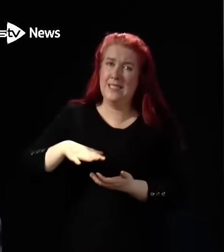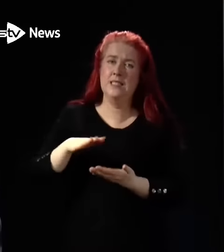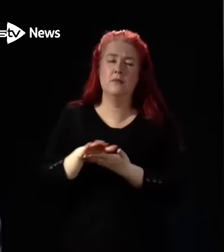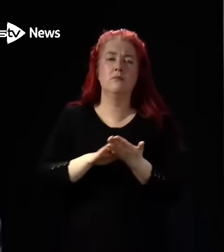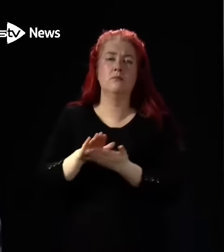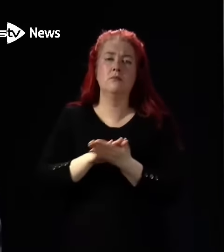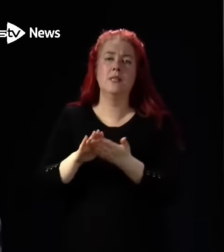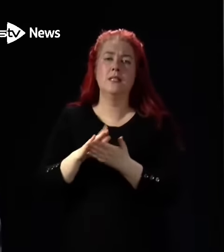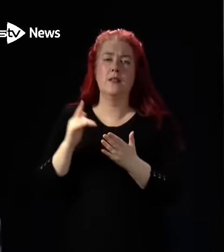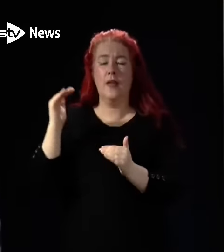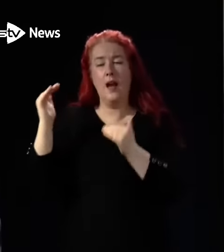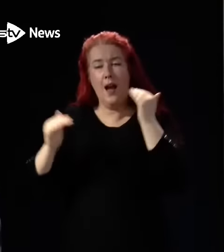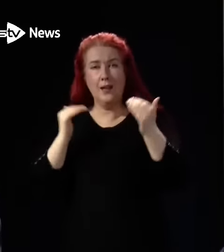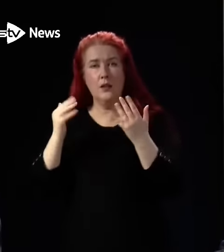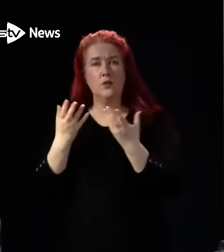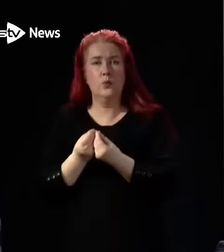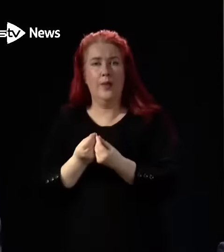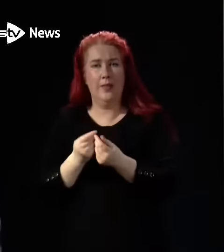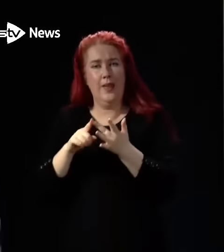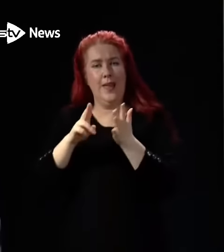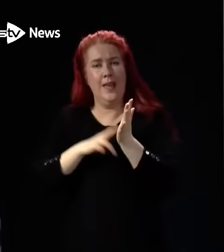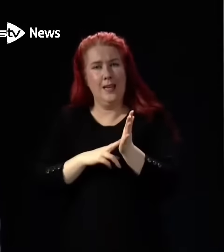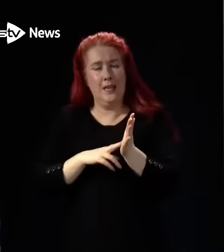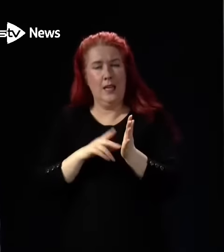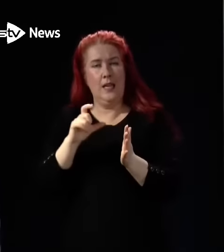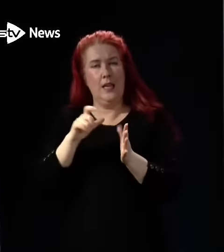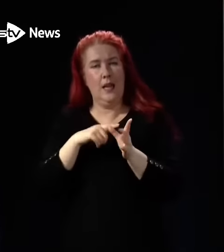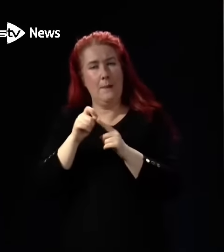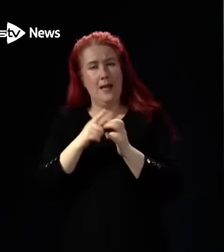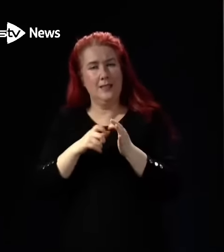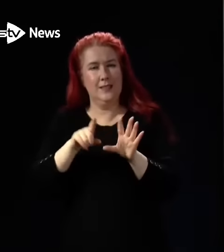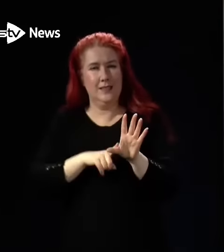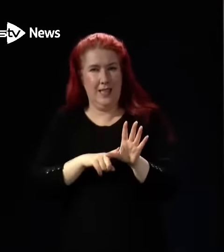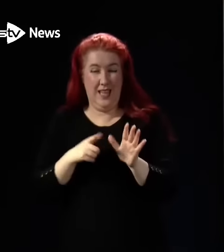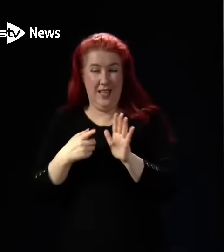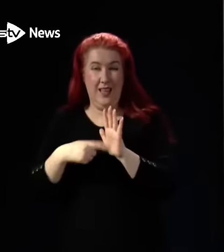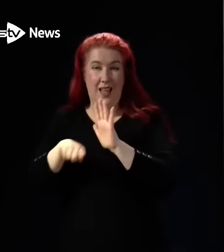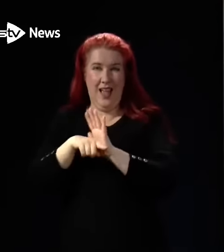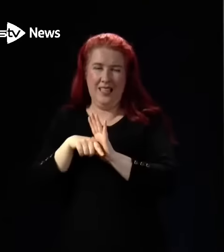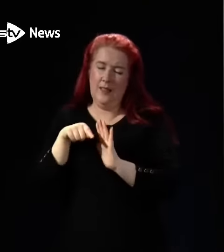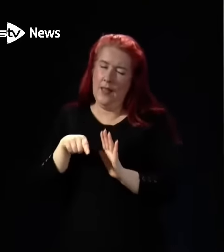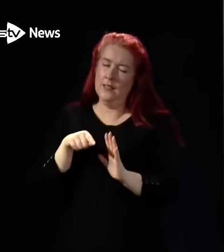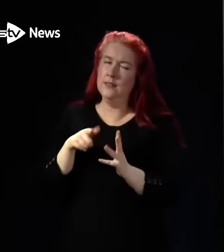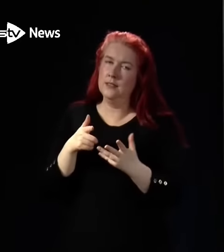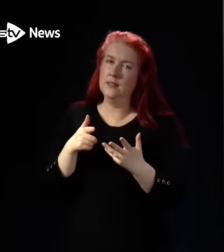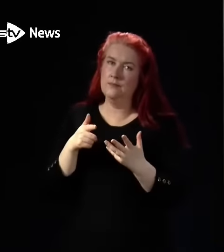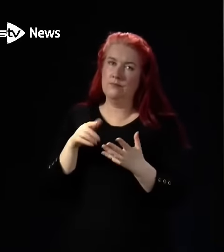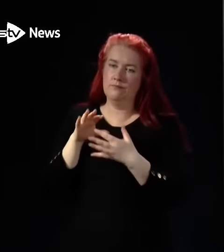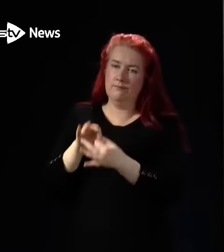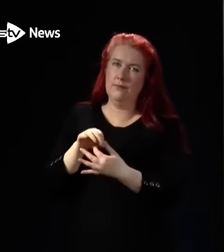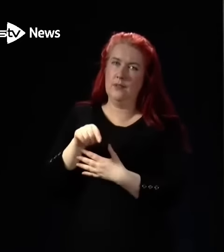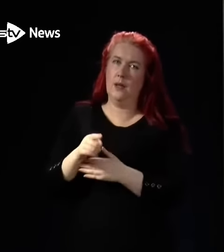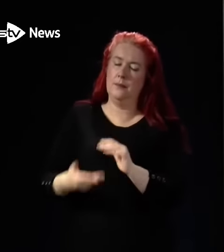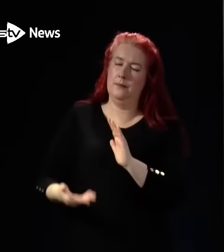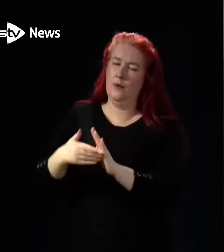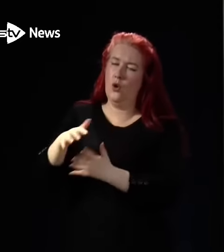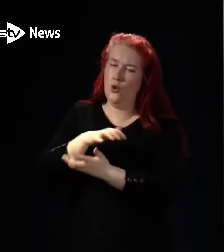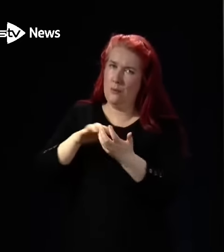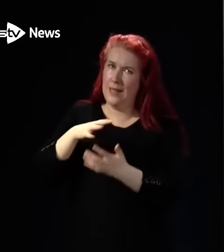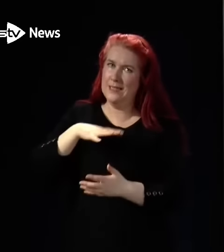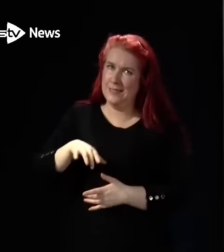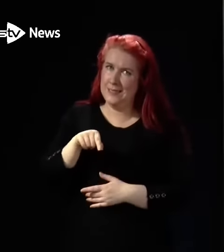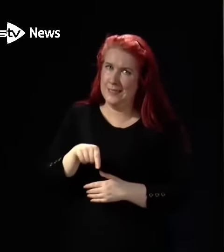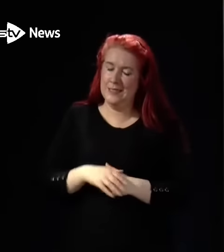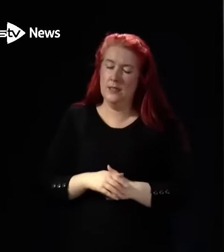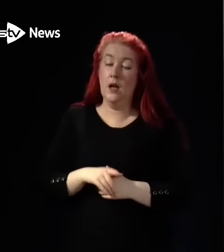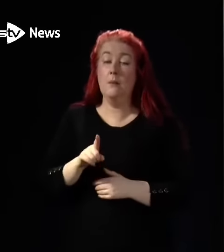Adults with Incapacity Act is also in place. So these are much more difficult. But we believe that we can do more